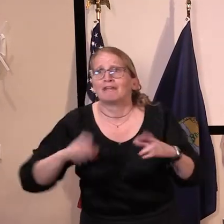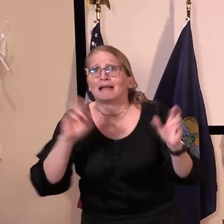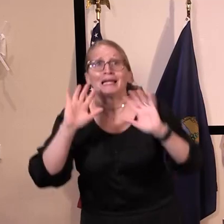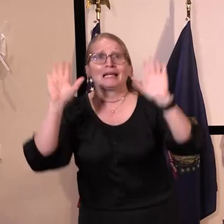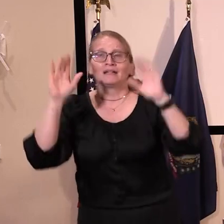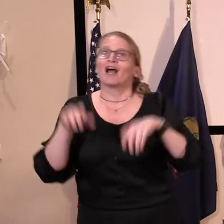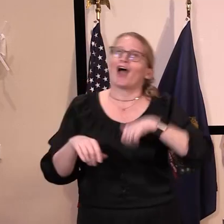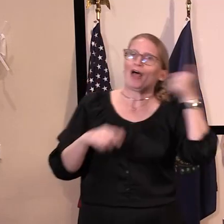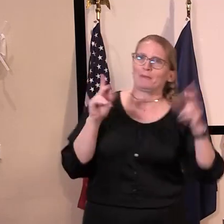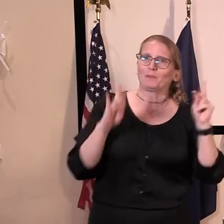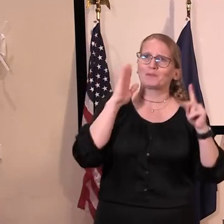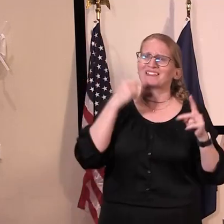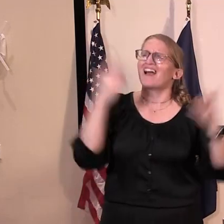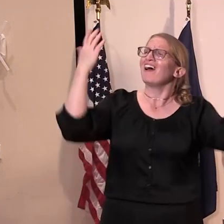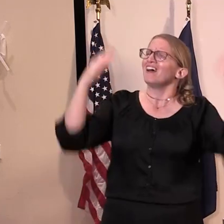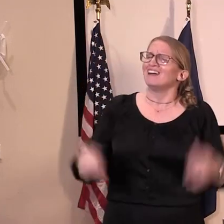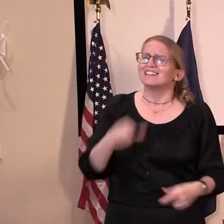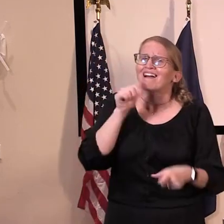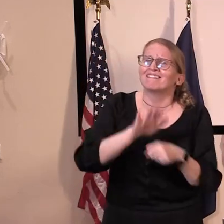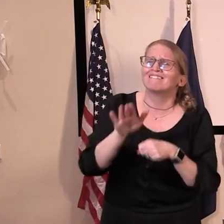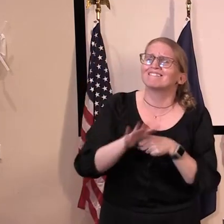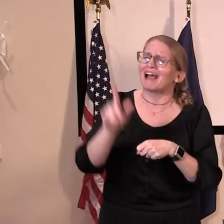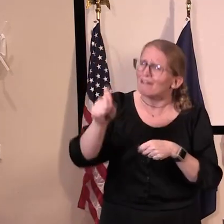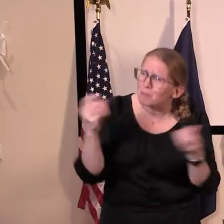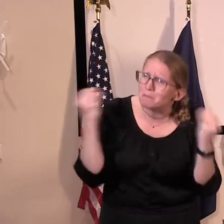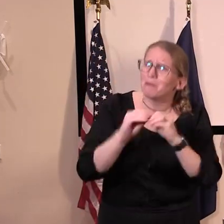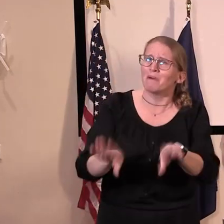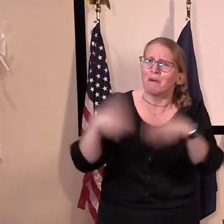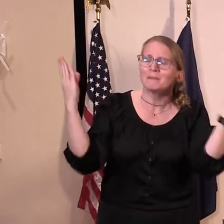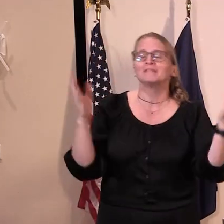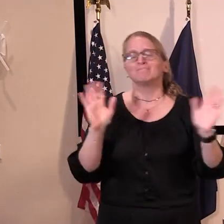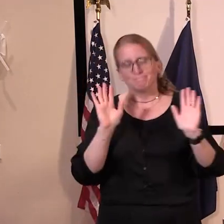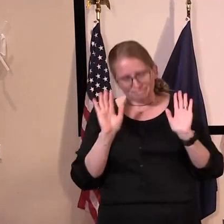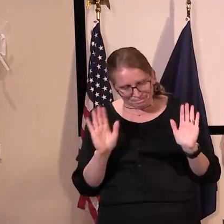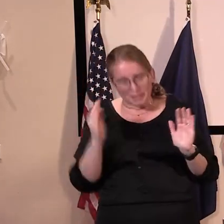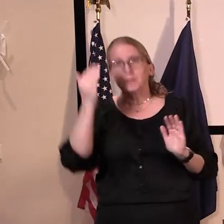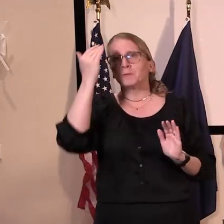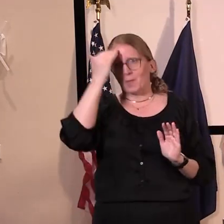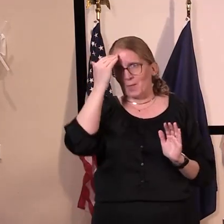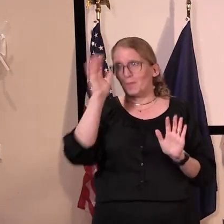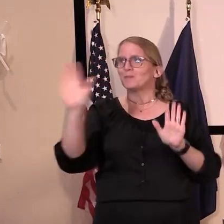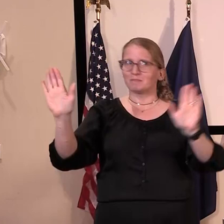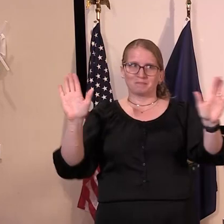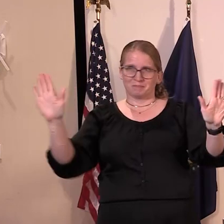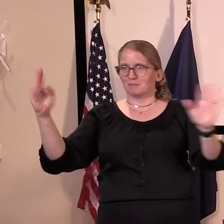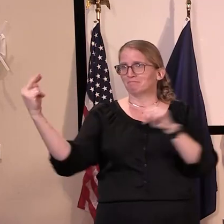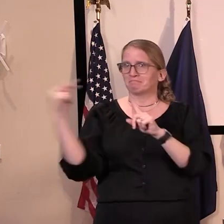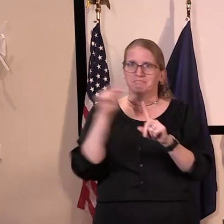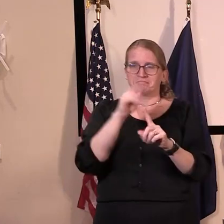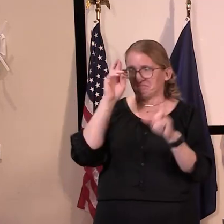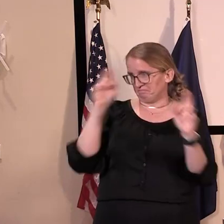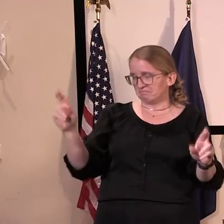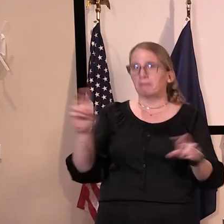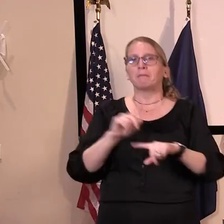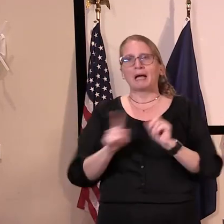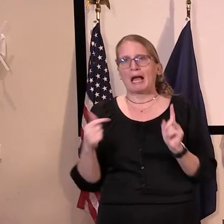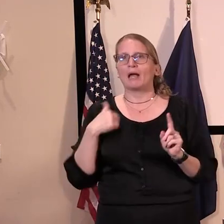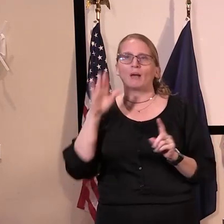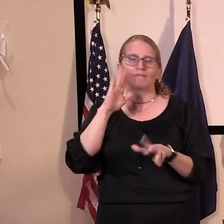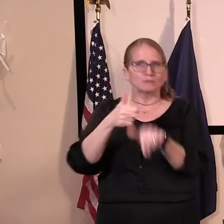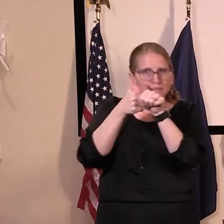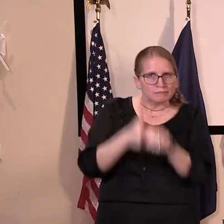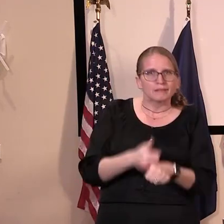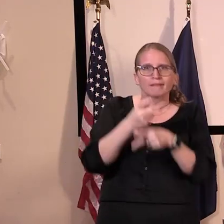But I continue to make this pledge to Vermonters. We will take a careful and measured approach, with health as the number one